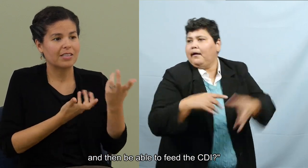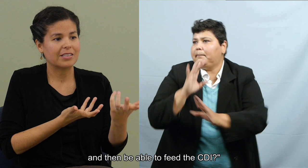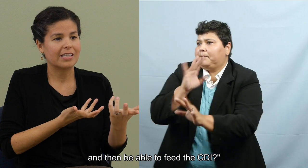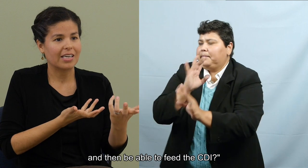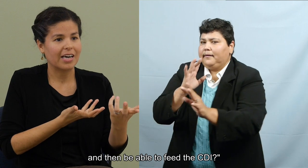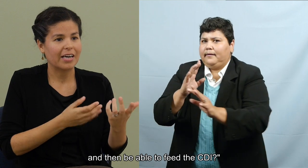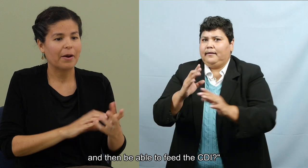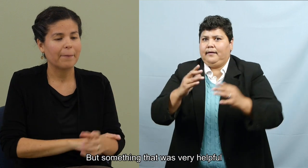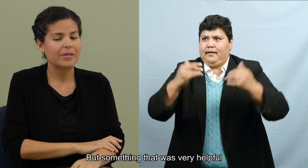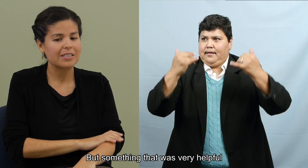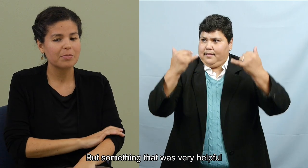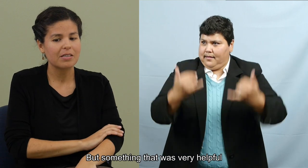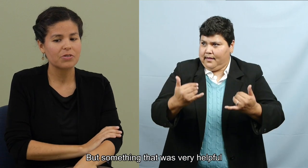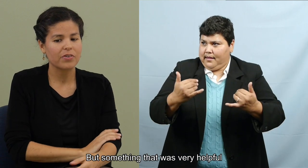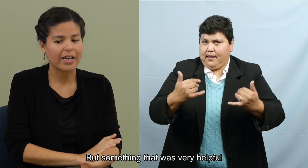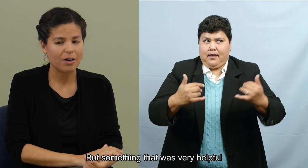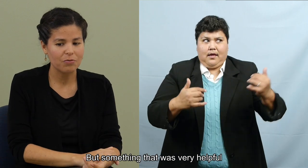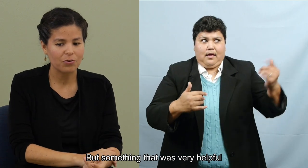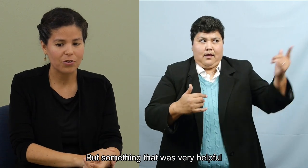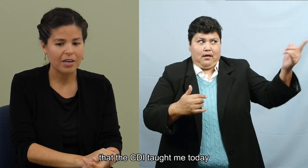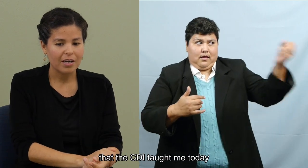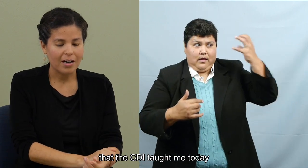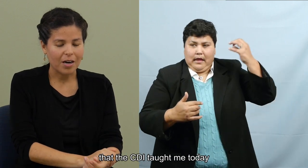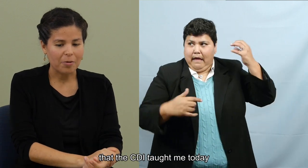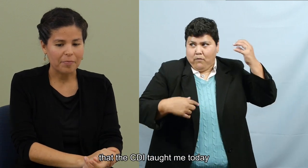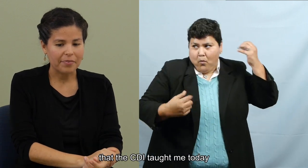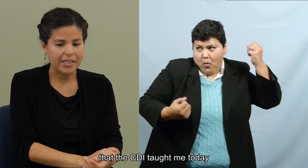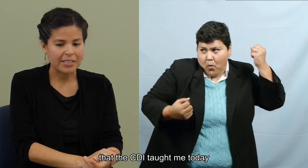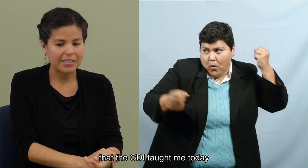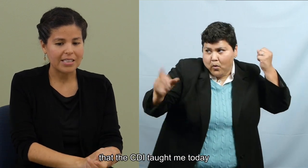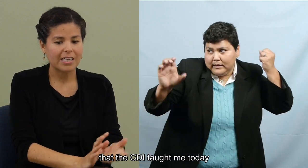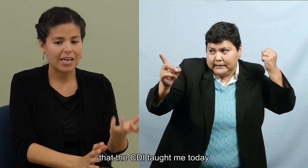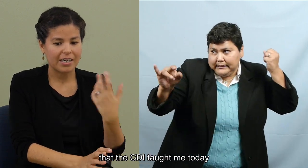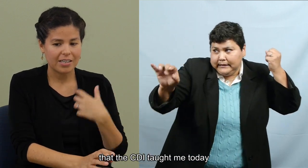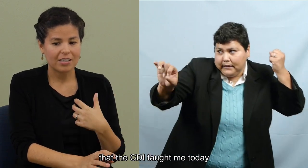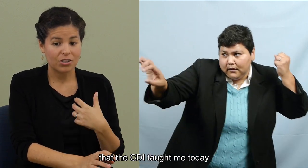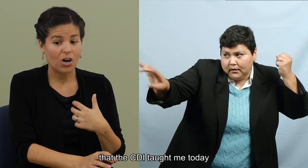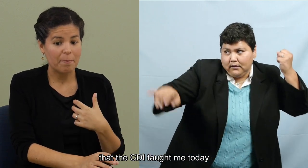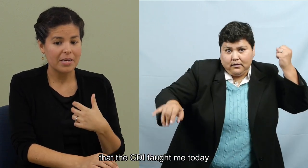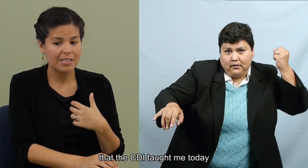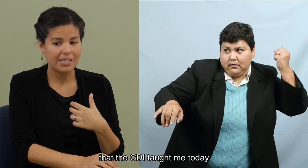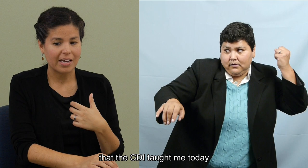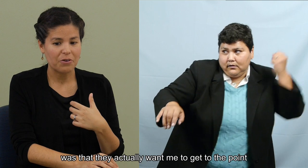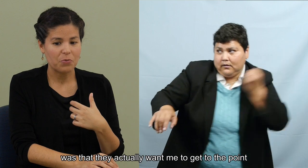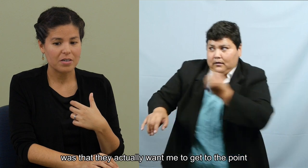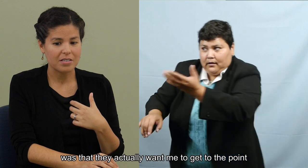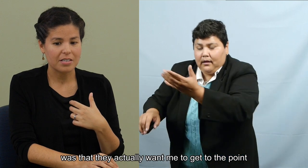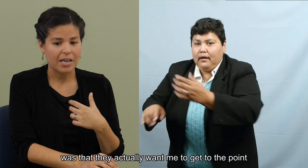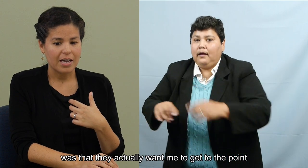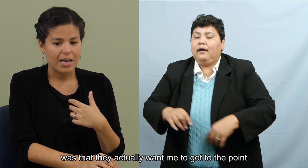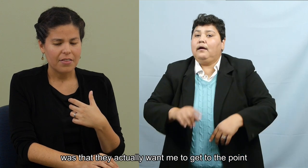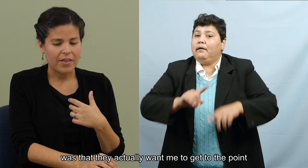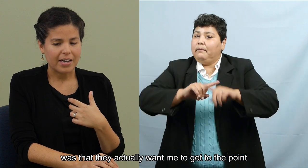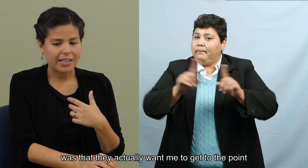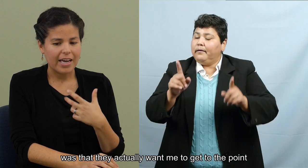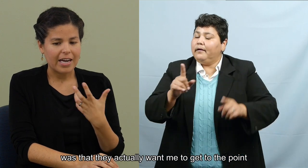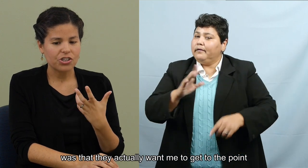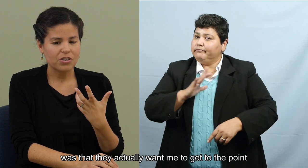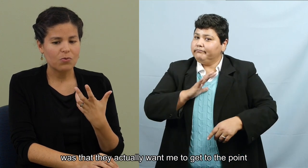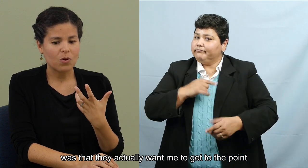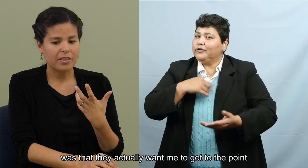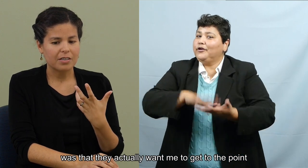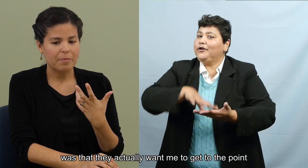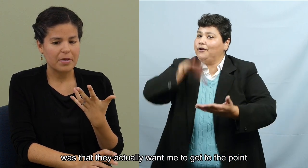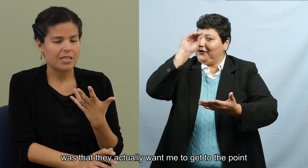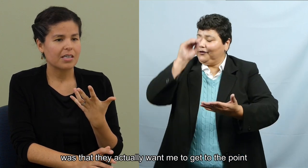to feed the CDI? But something that was very helpful that the CDI taught me today was that they